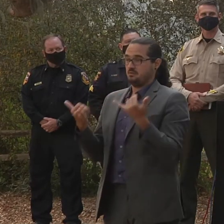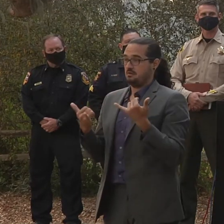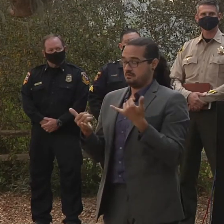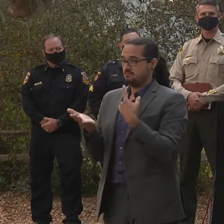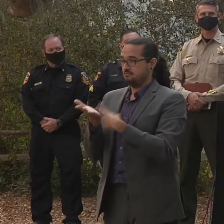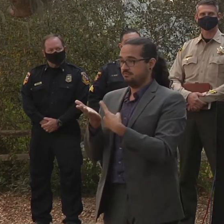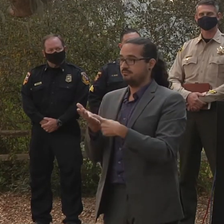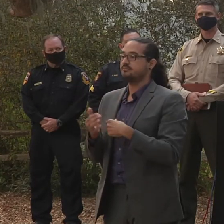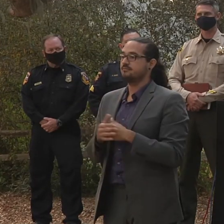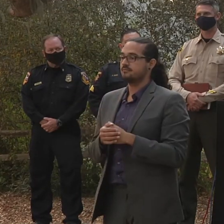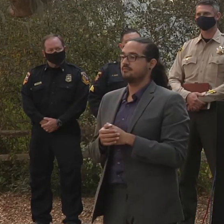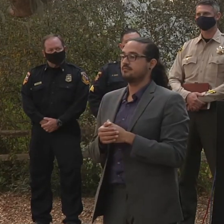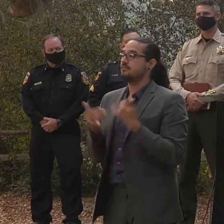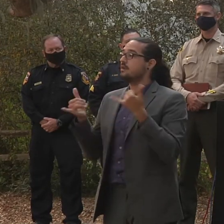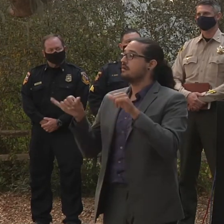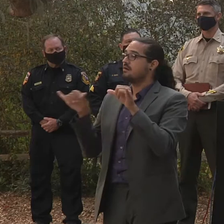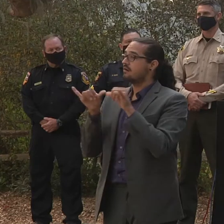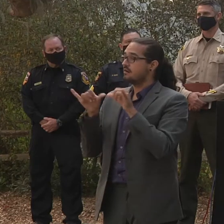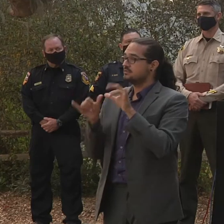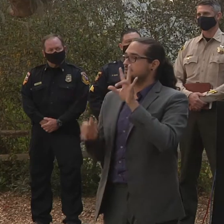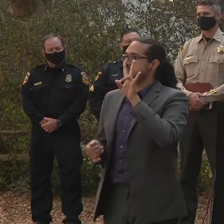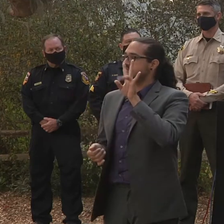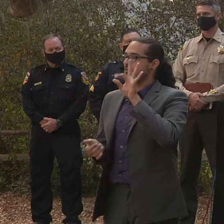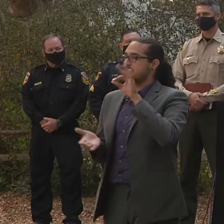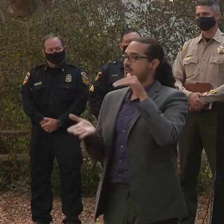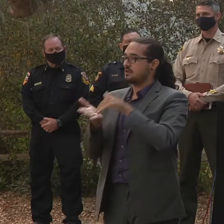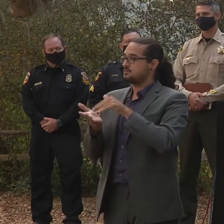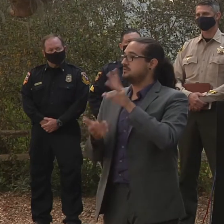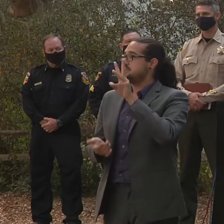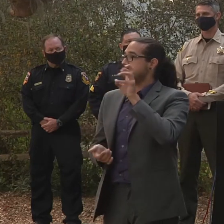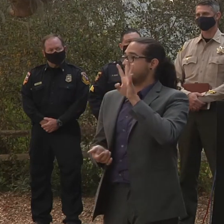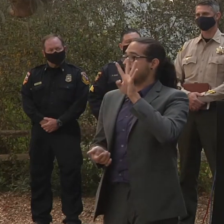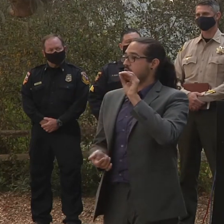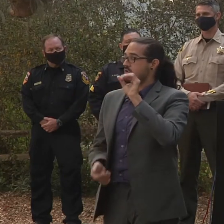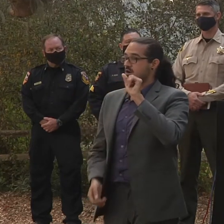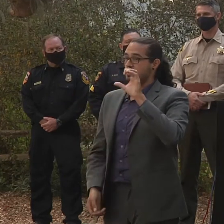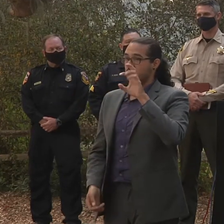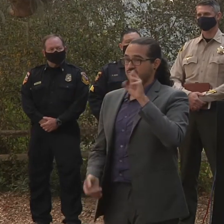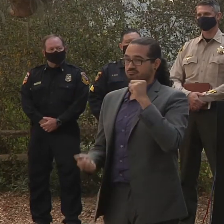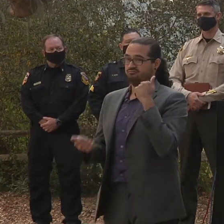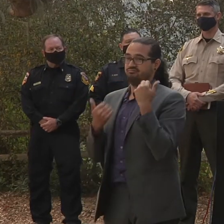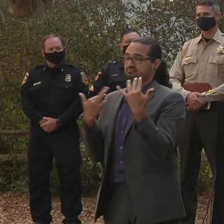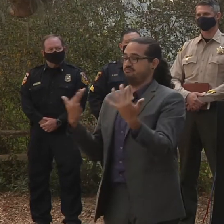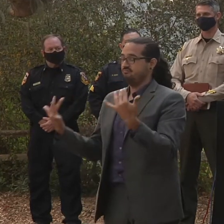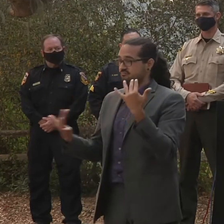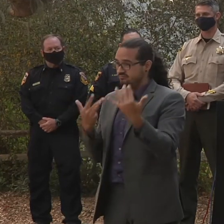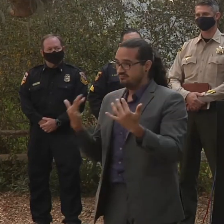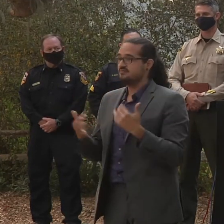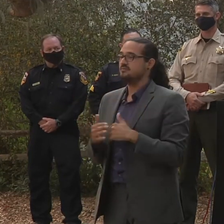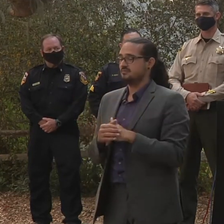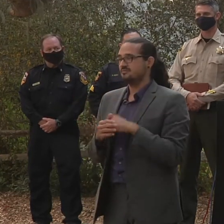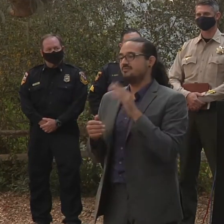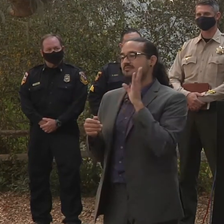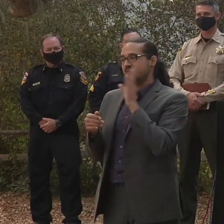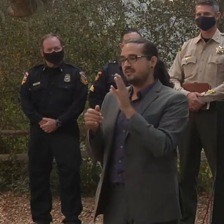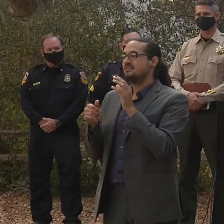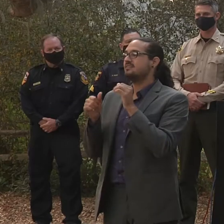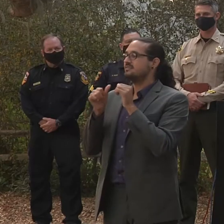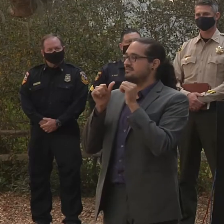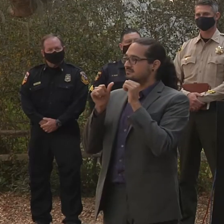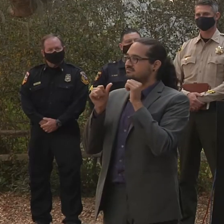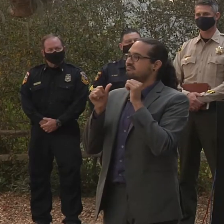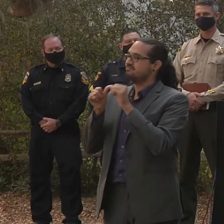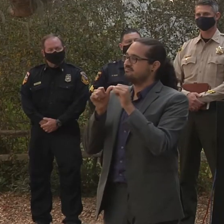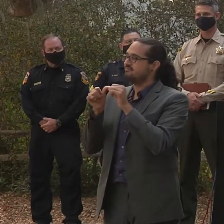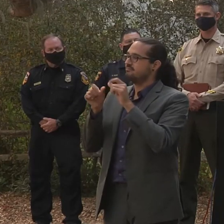79,640 acres. As we spoke about the other day, this number is going to get more and more specific as time goes on as we